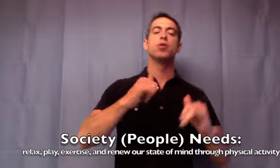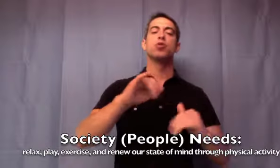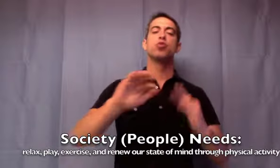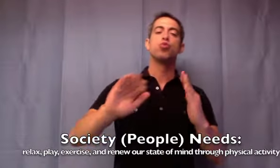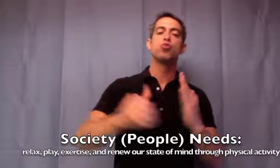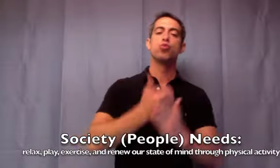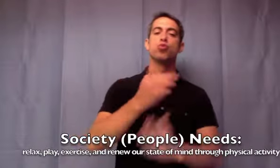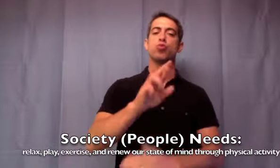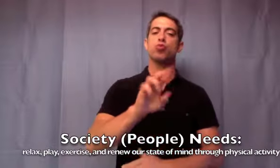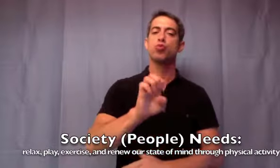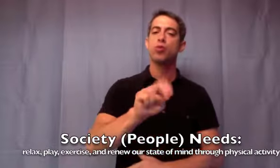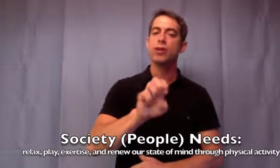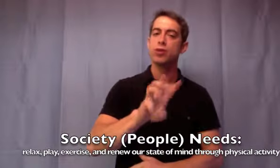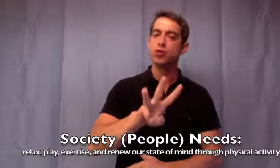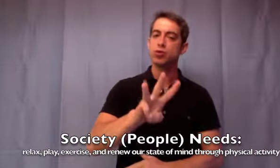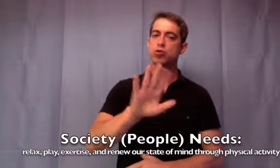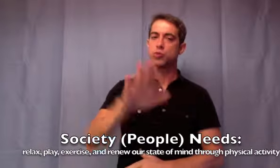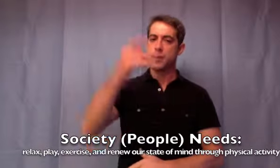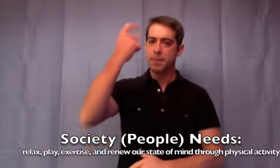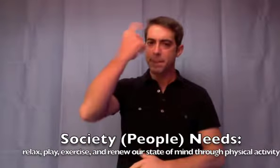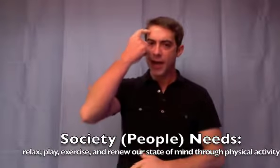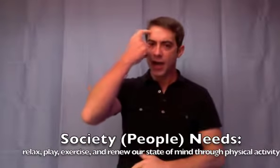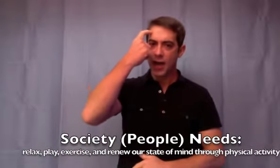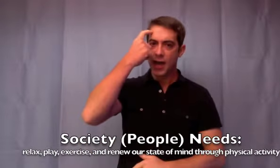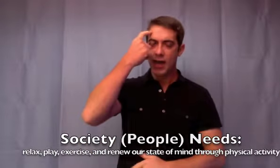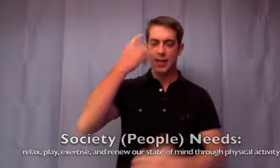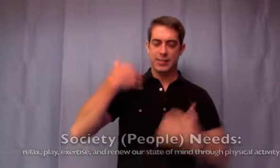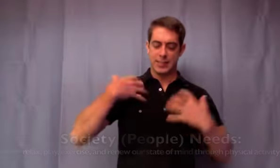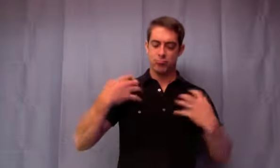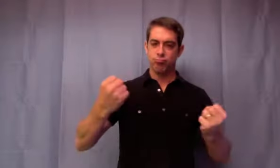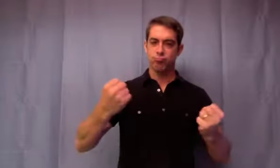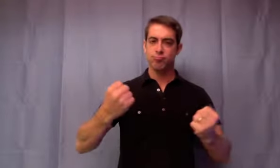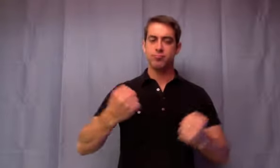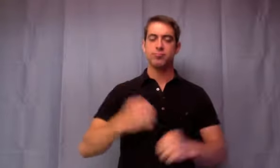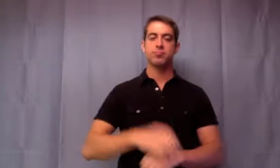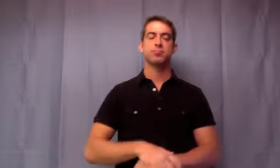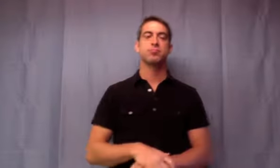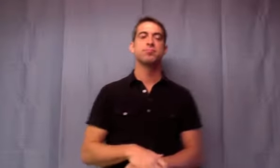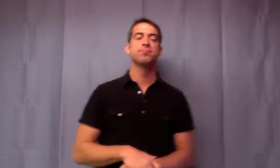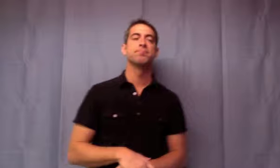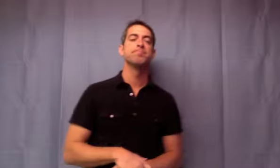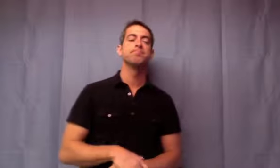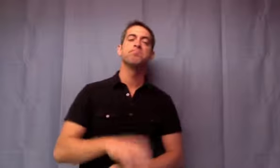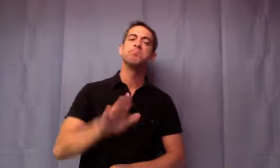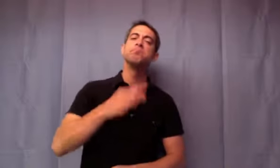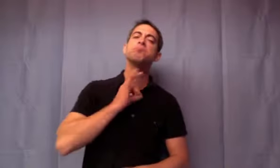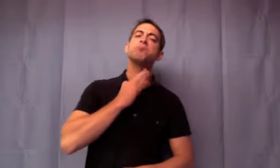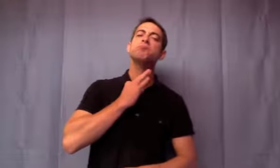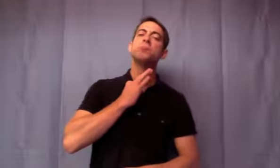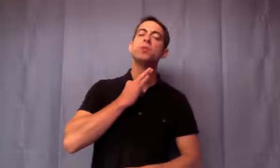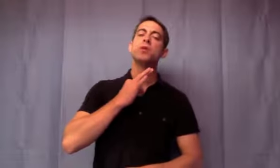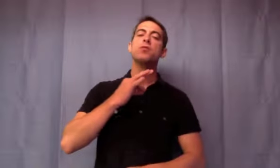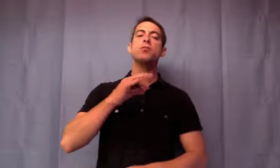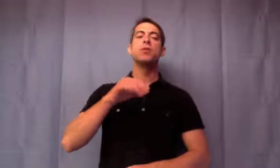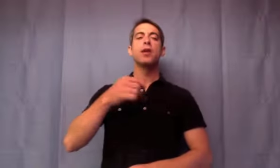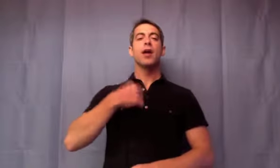What comes to mind when you think about parks? What smells do you think of? What sounds do you hear?